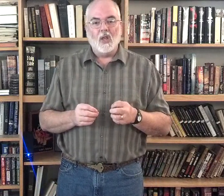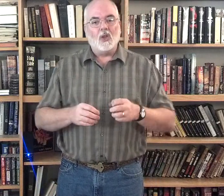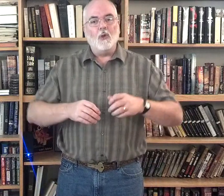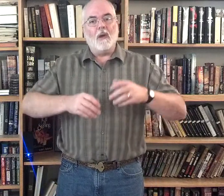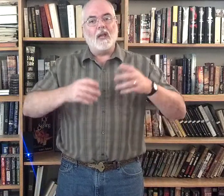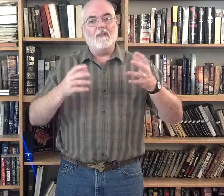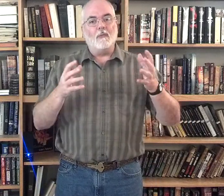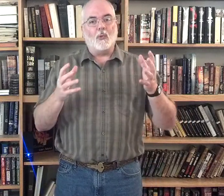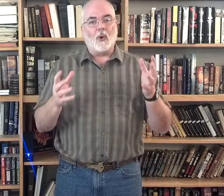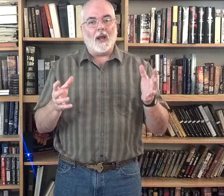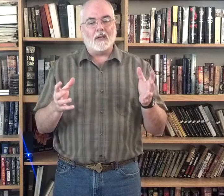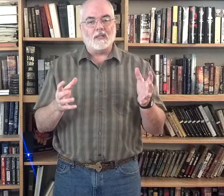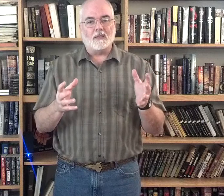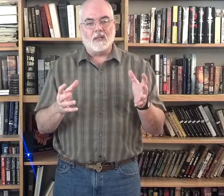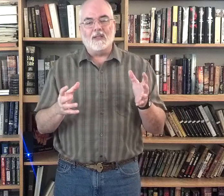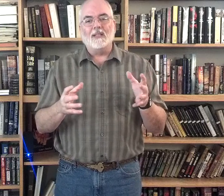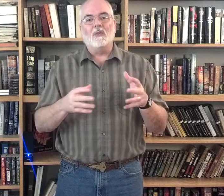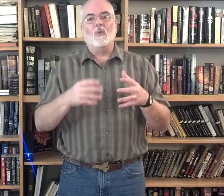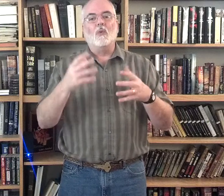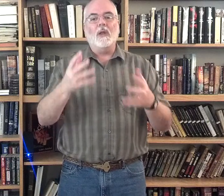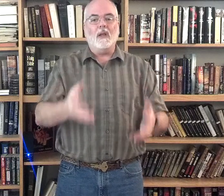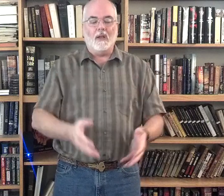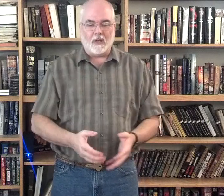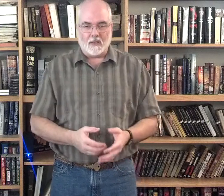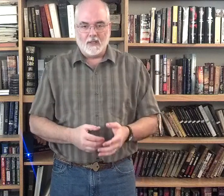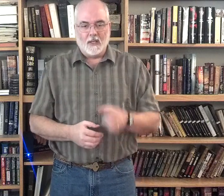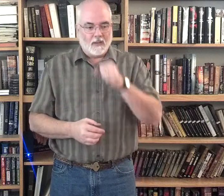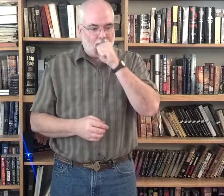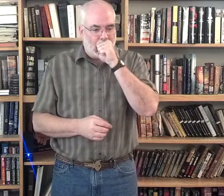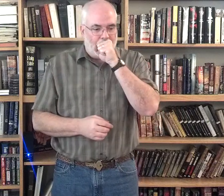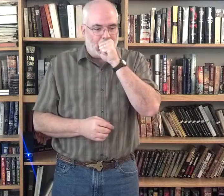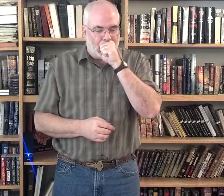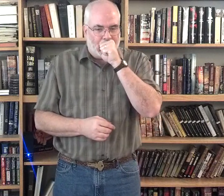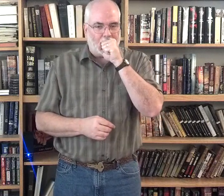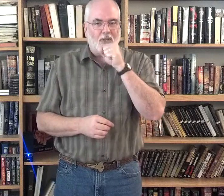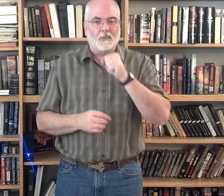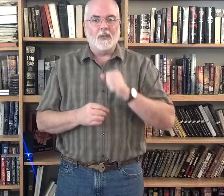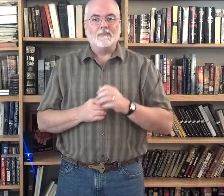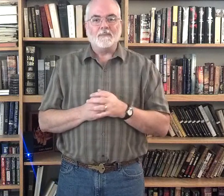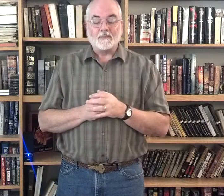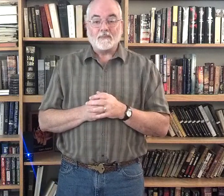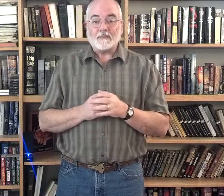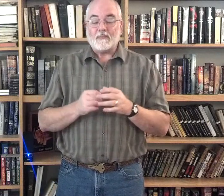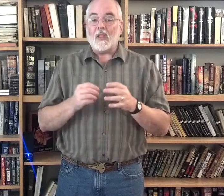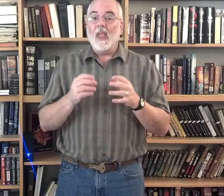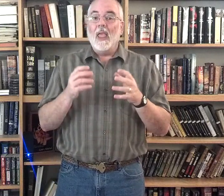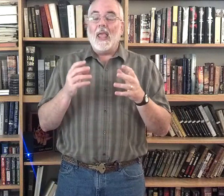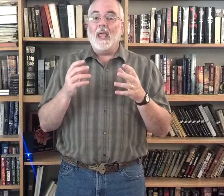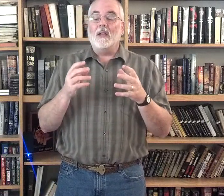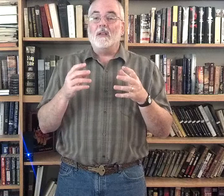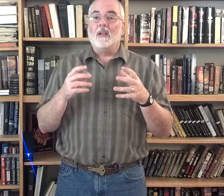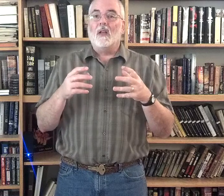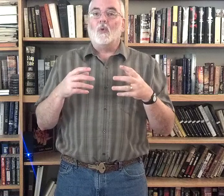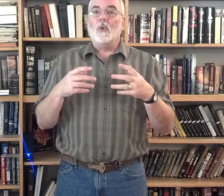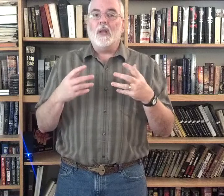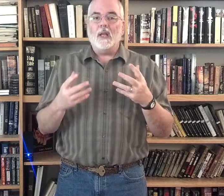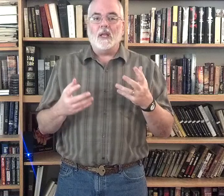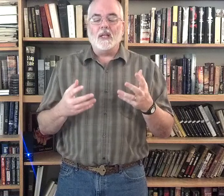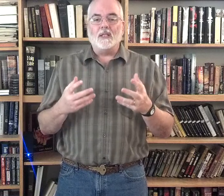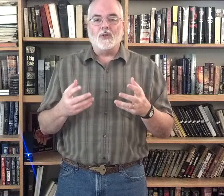You might even practice reading it. Excuse me. And reading it in such a